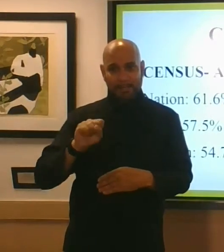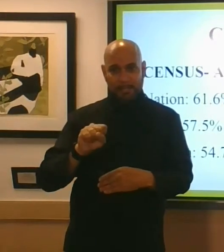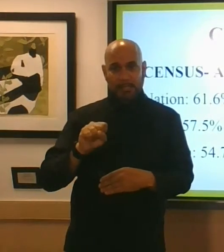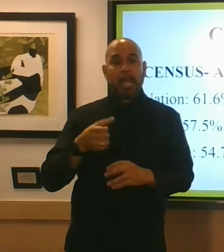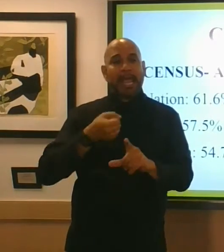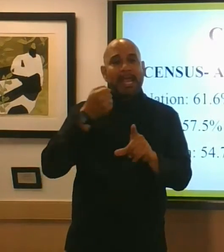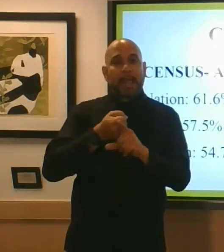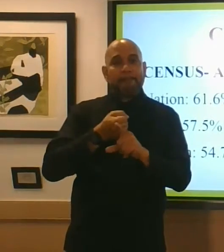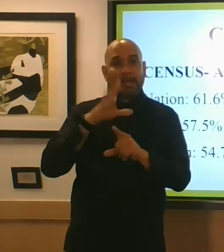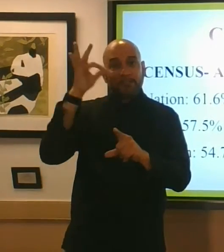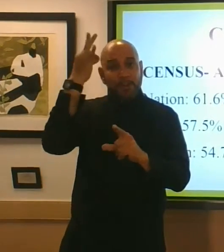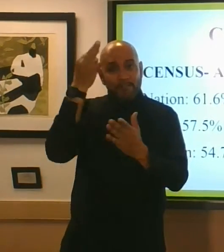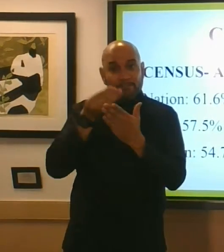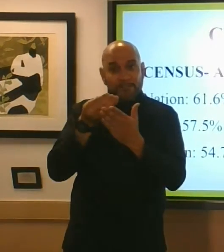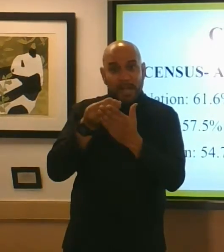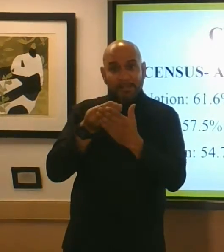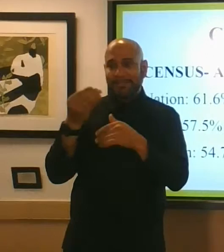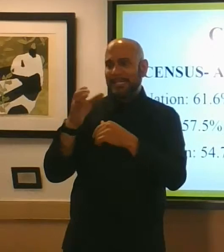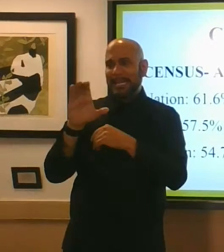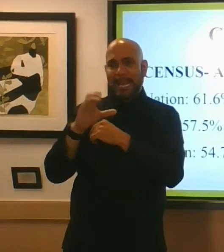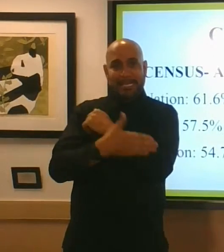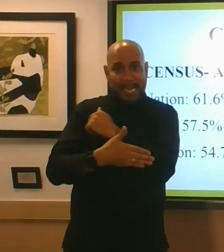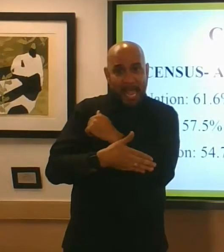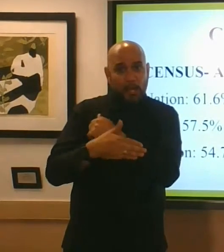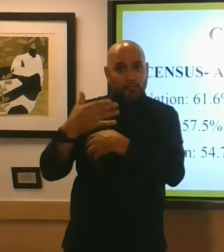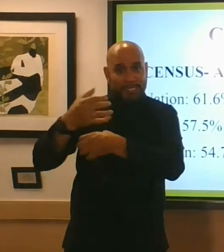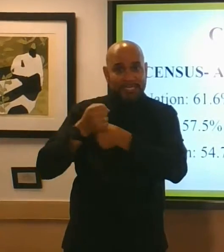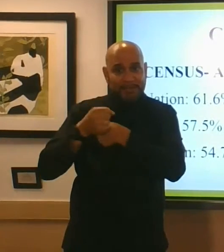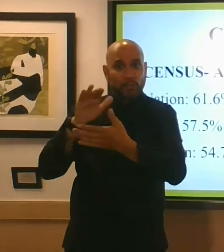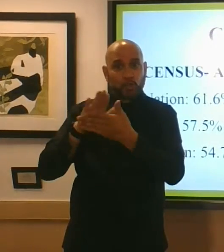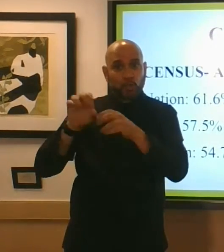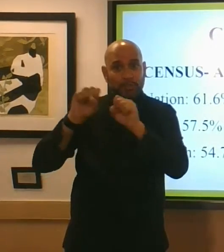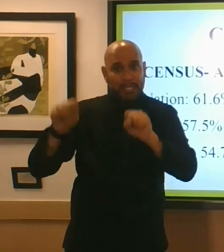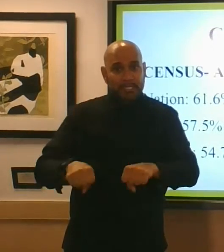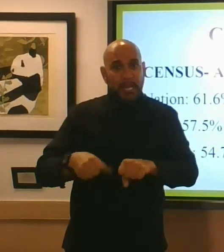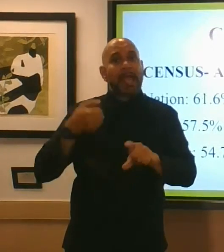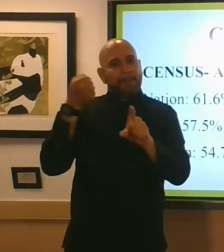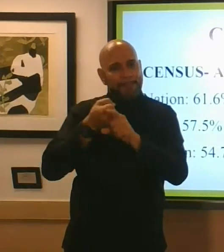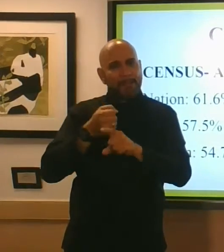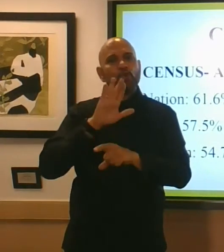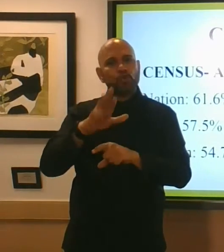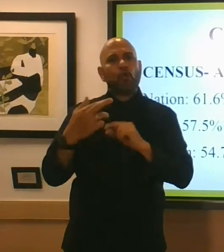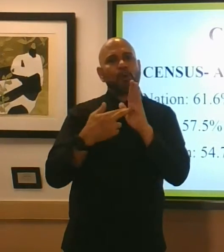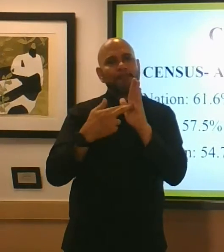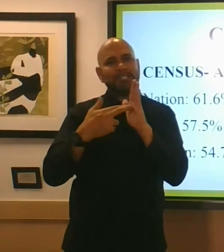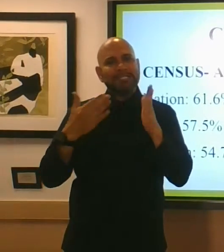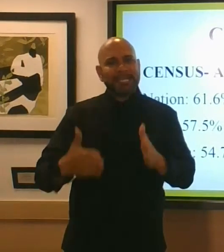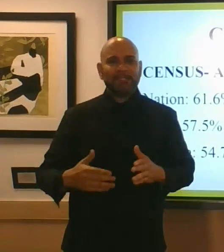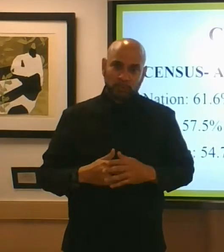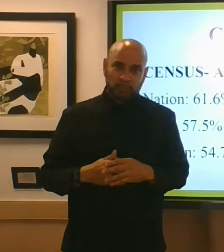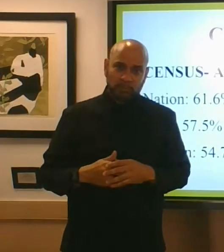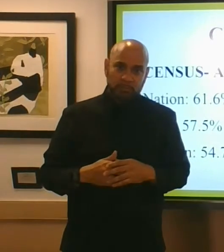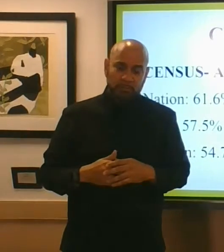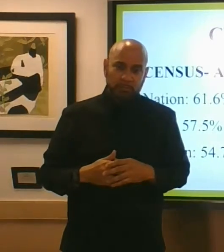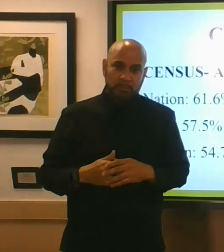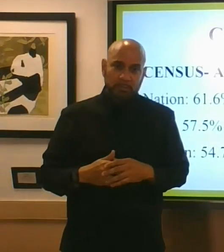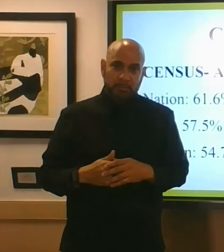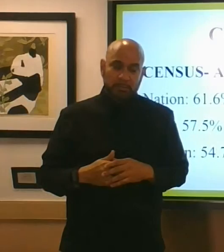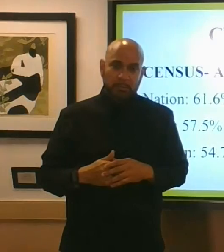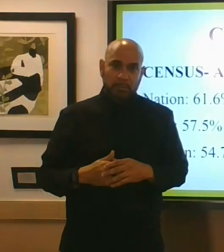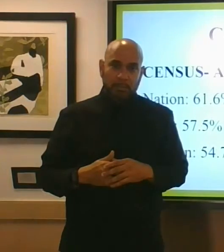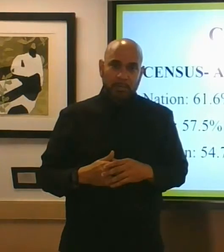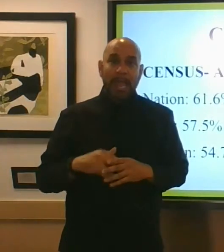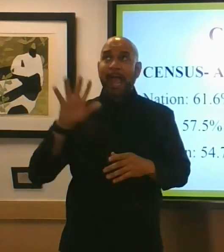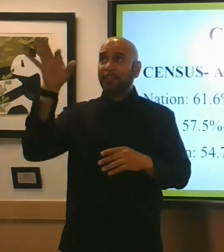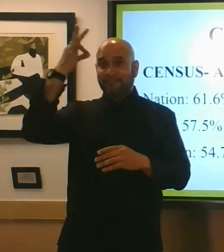funds it impacts funding that the county receives the school system receives and it also impacts your representation and at